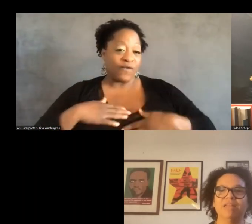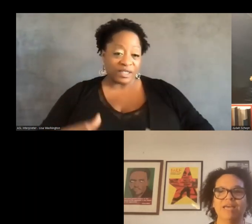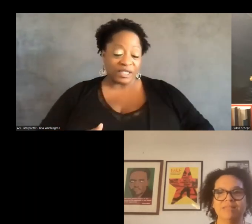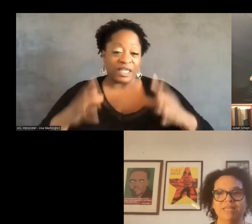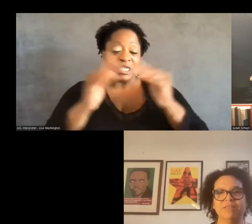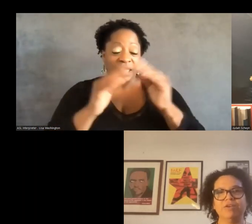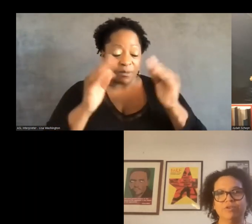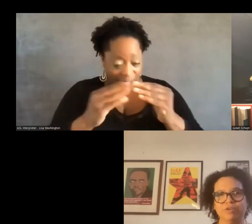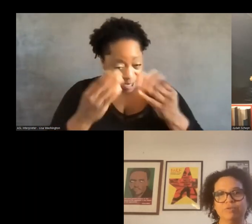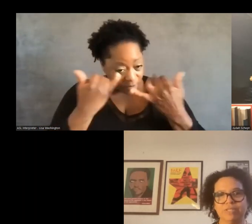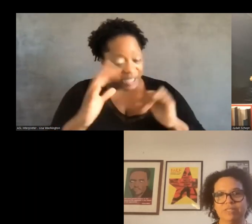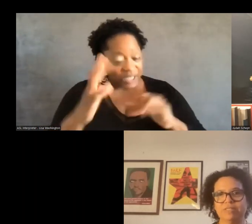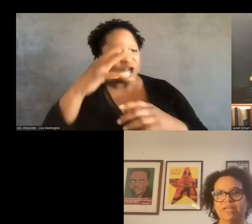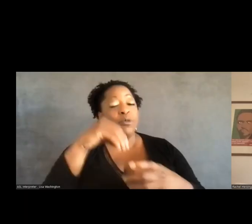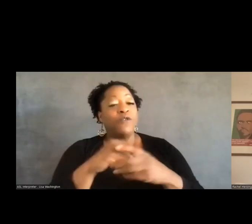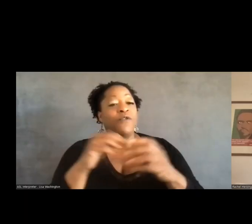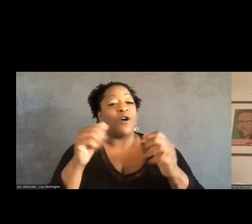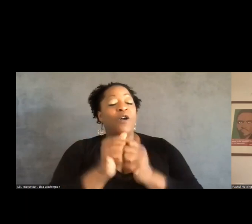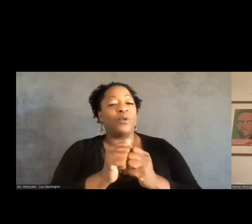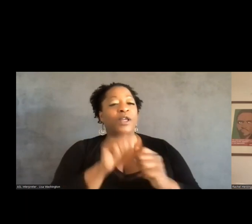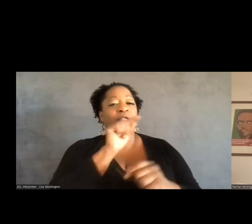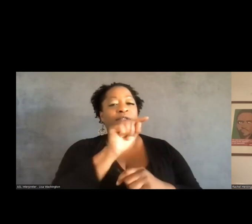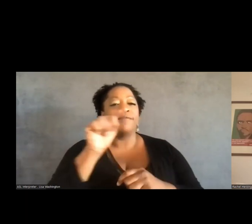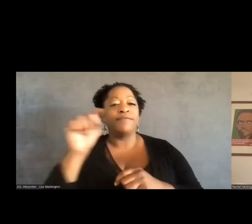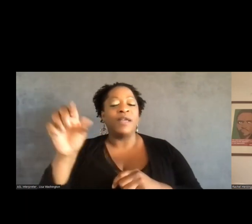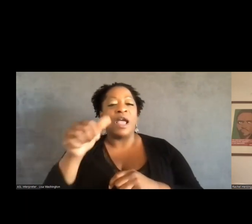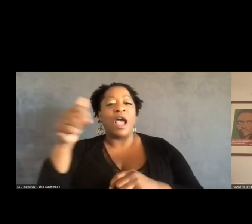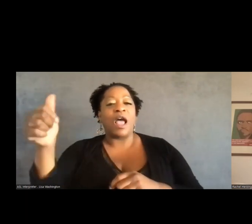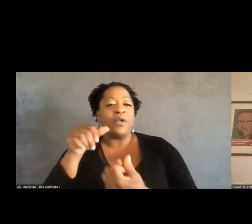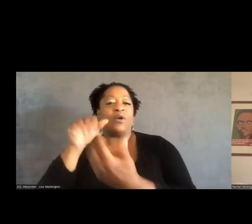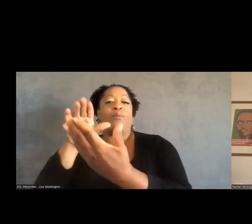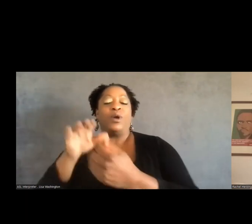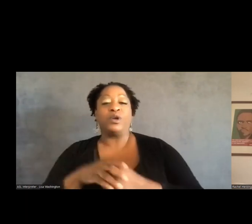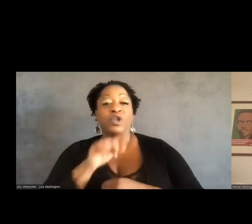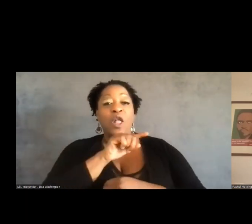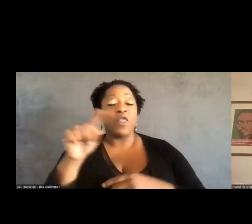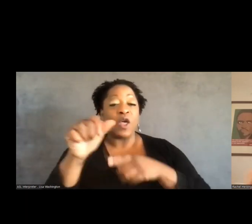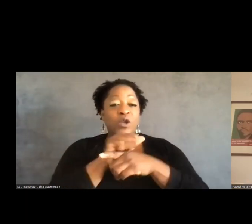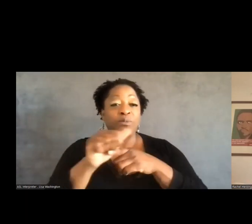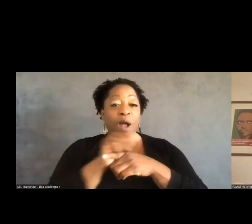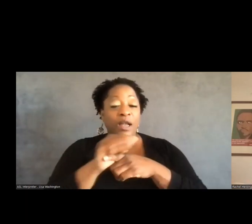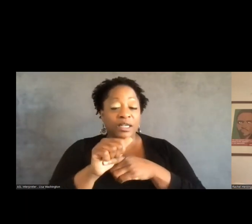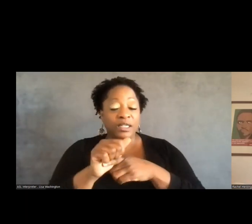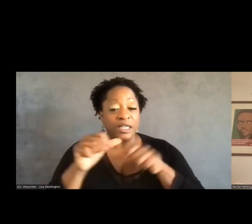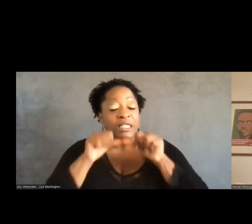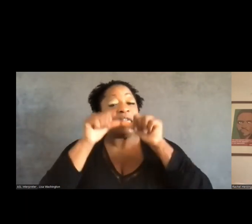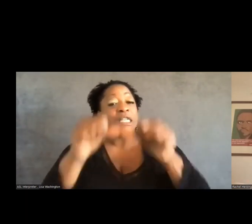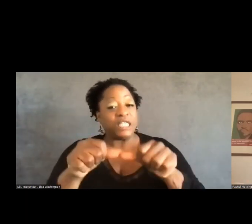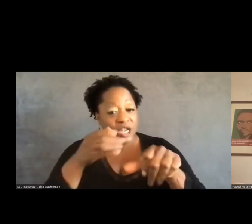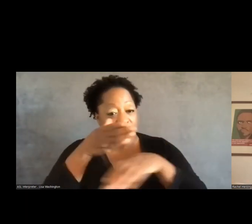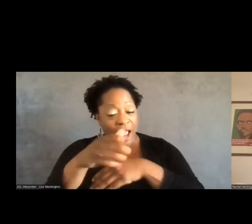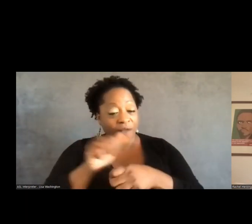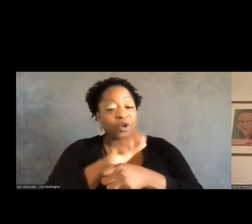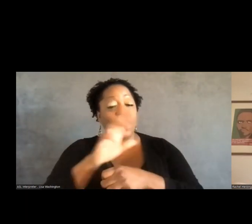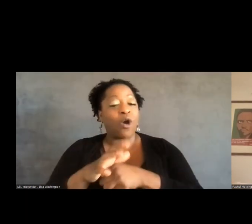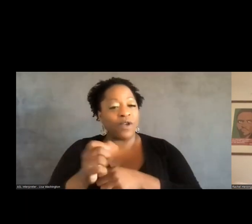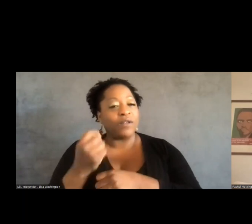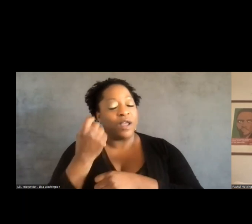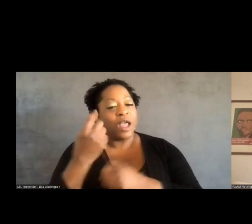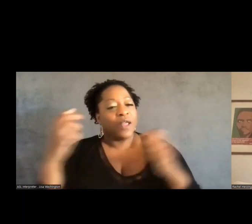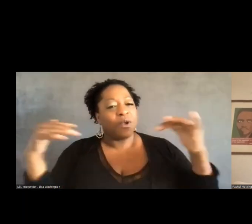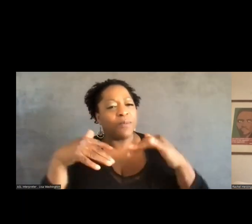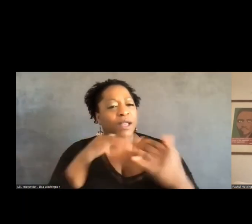And I think the good news is that a lot of those practices have continued even now that people are meeting in person again.